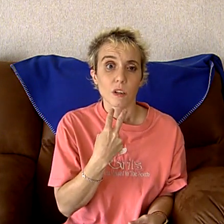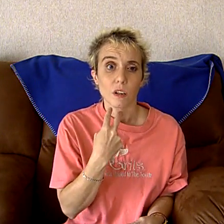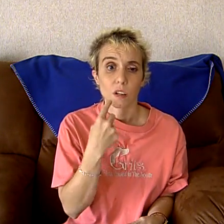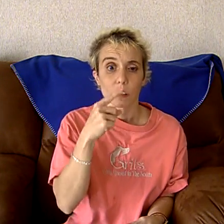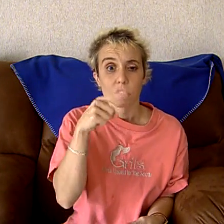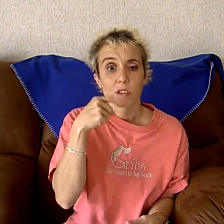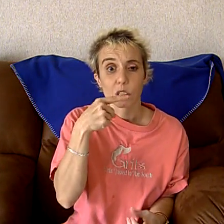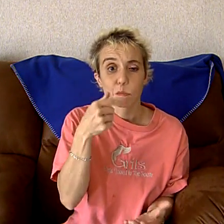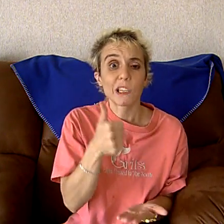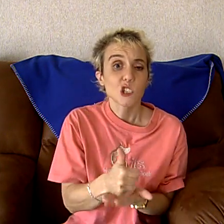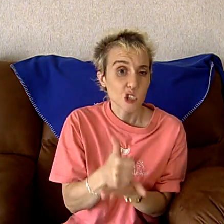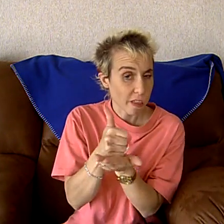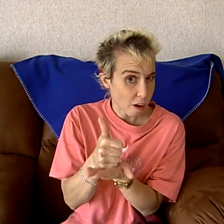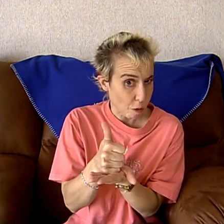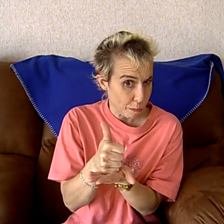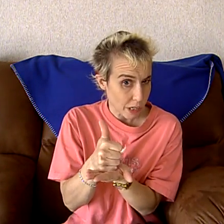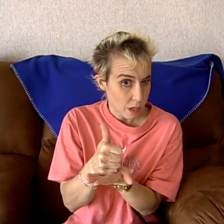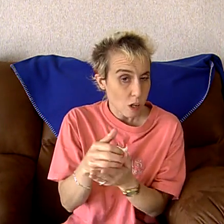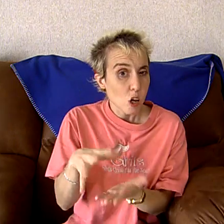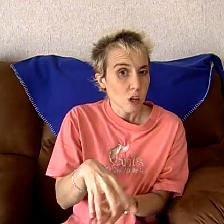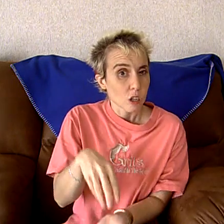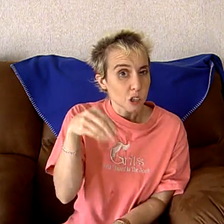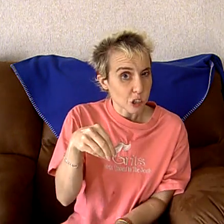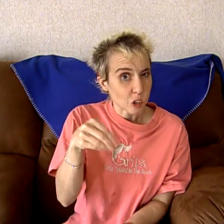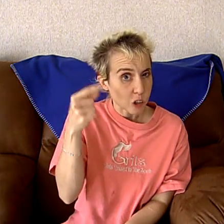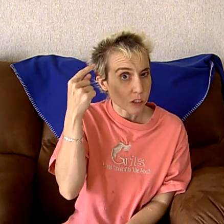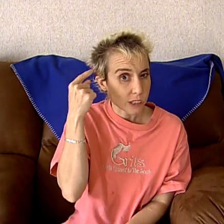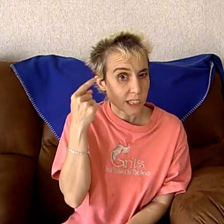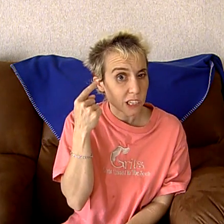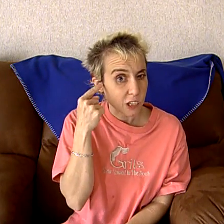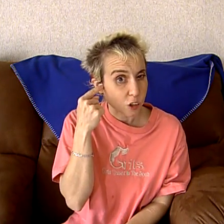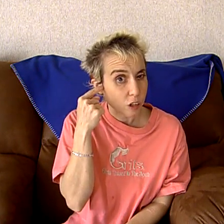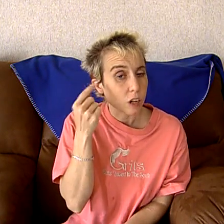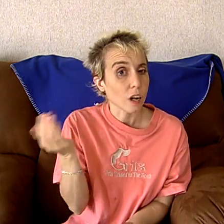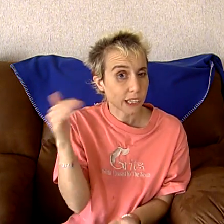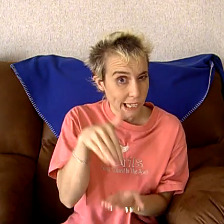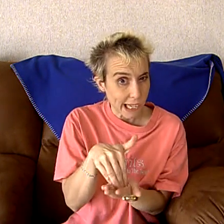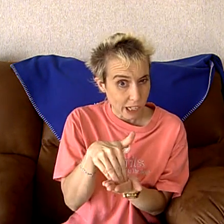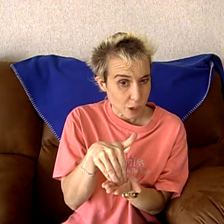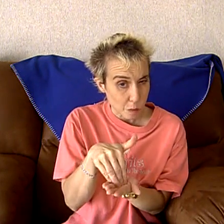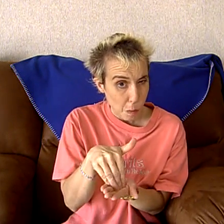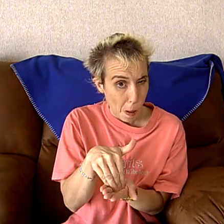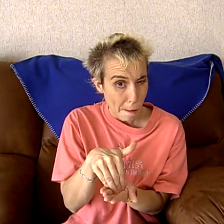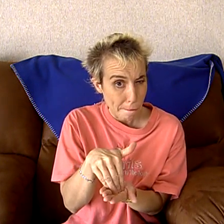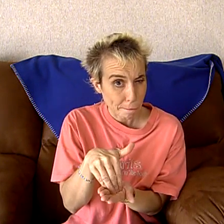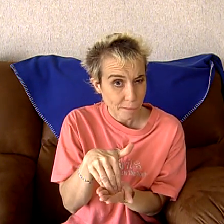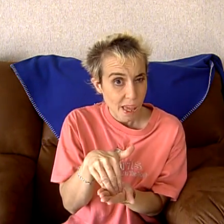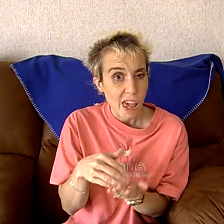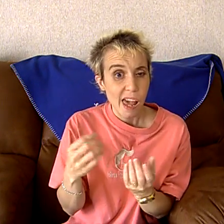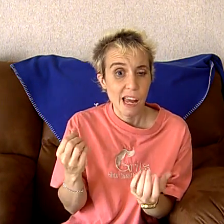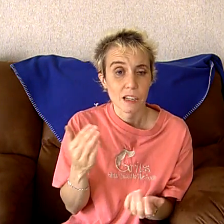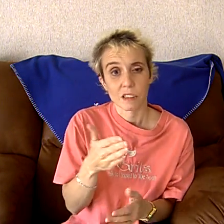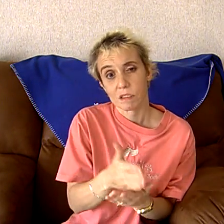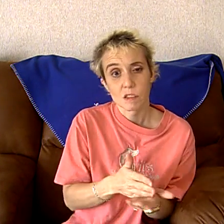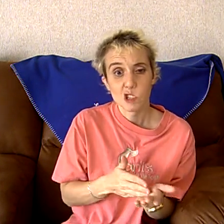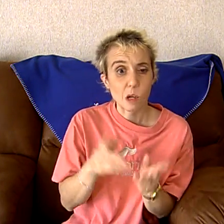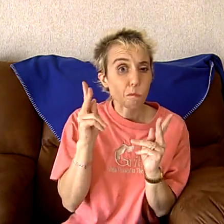speech therapy to learn to hear again. And some